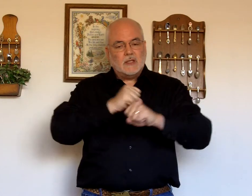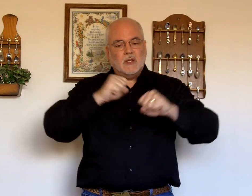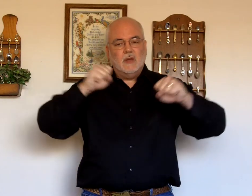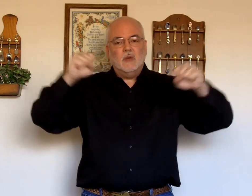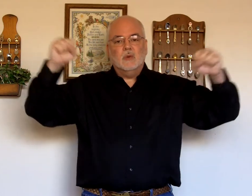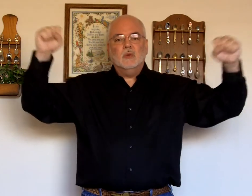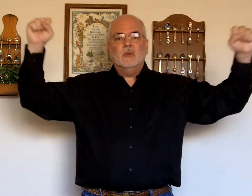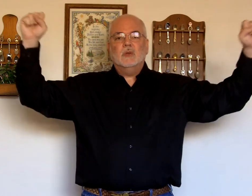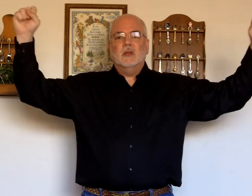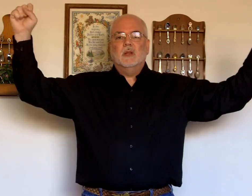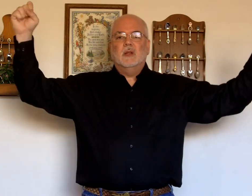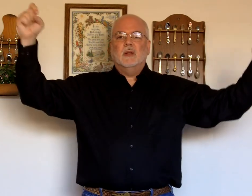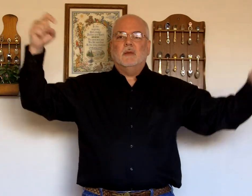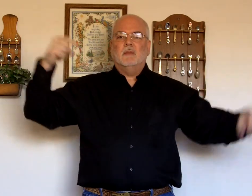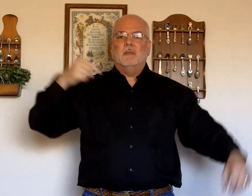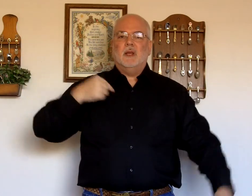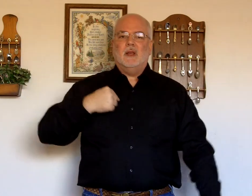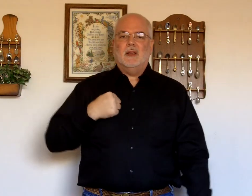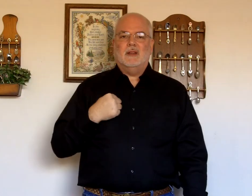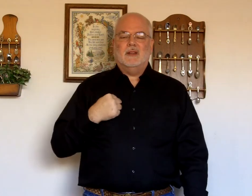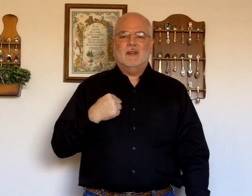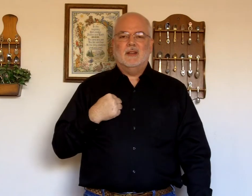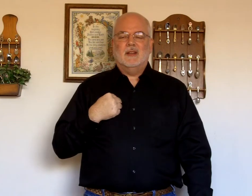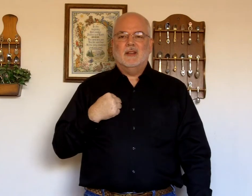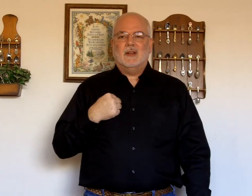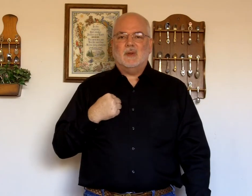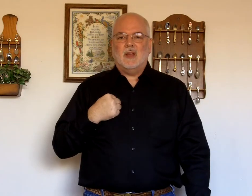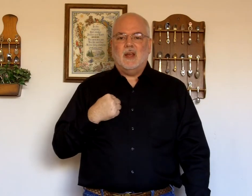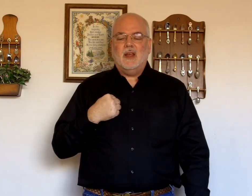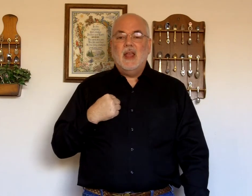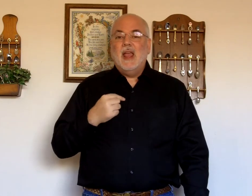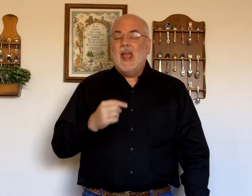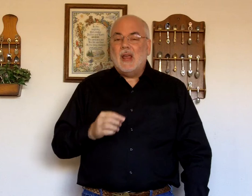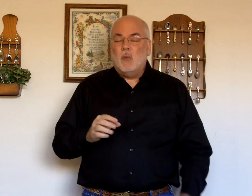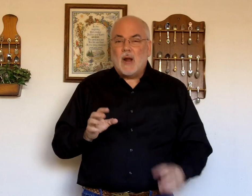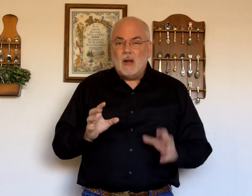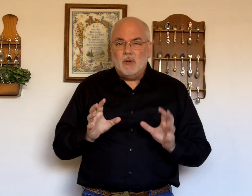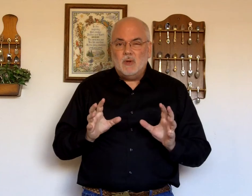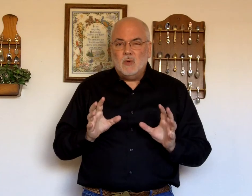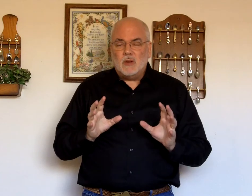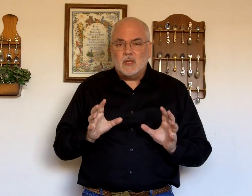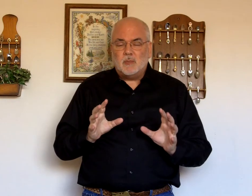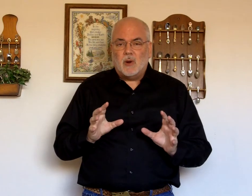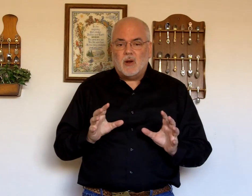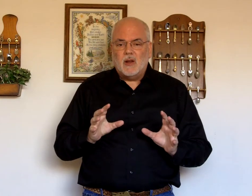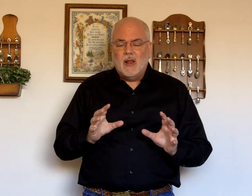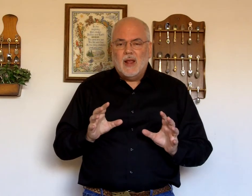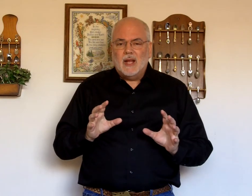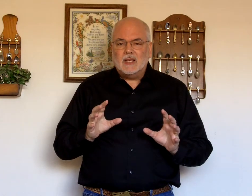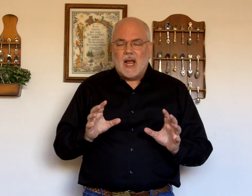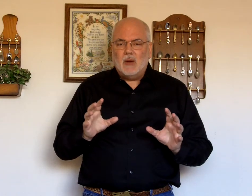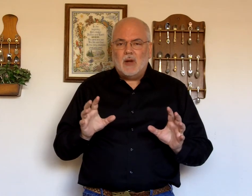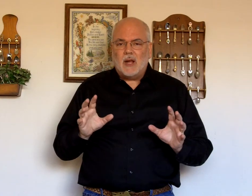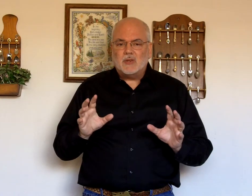Rescues. Me. Okay. And. I would do in this part. Is. I would actually.